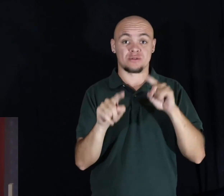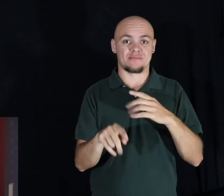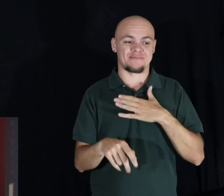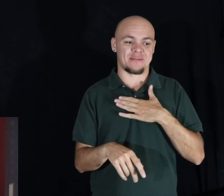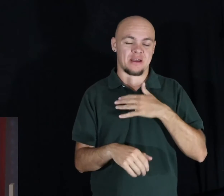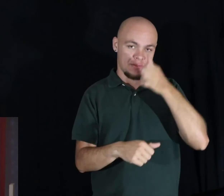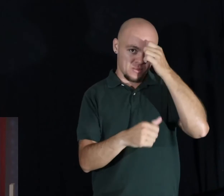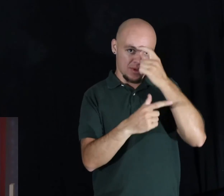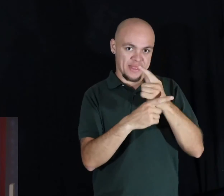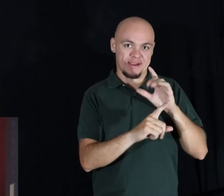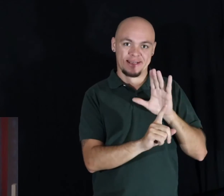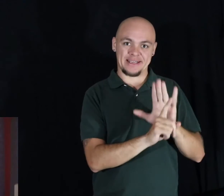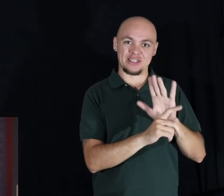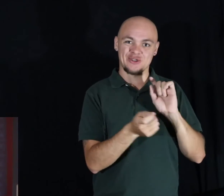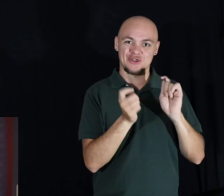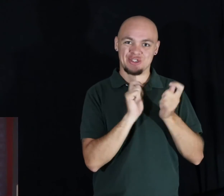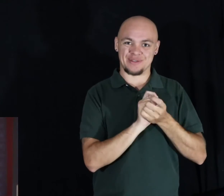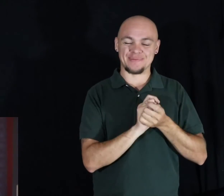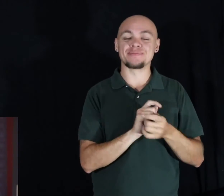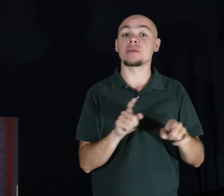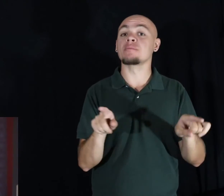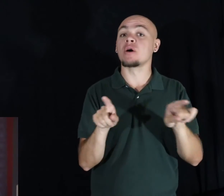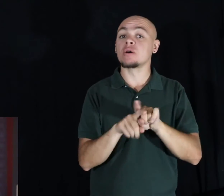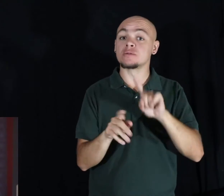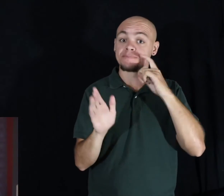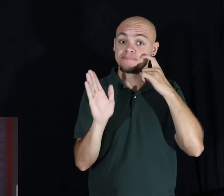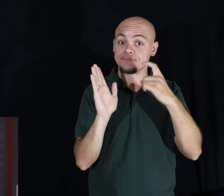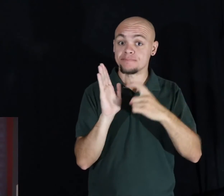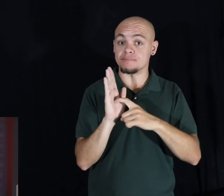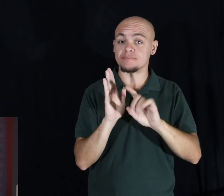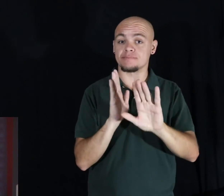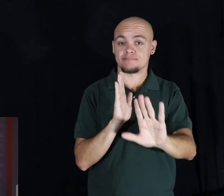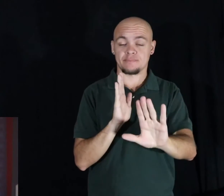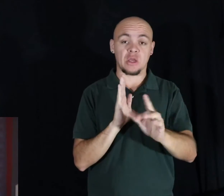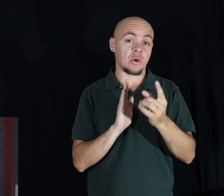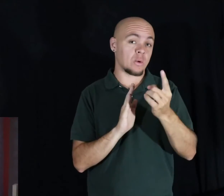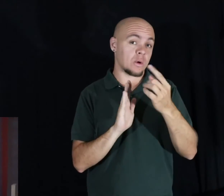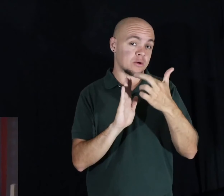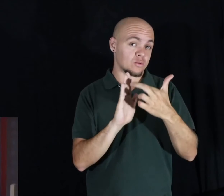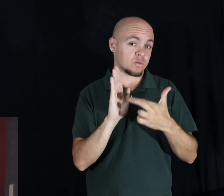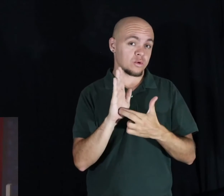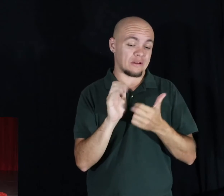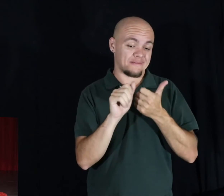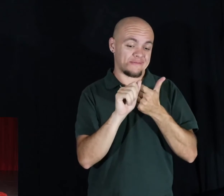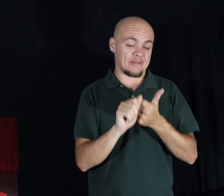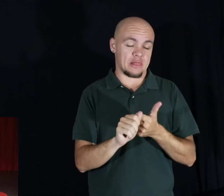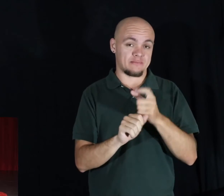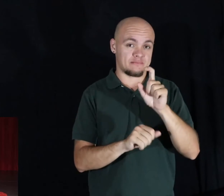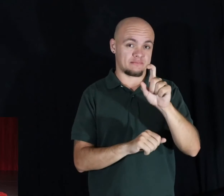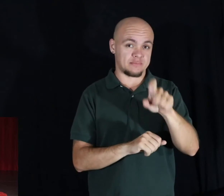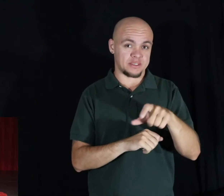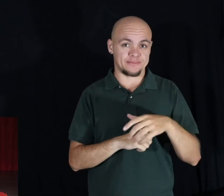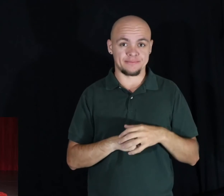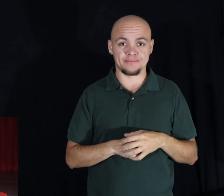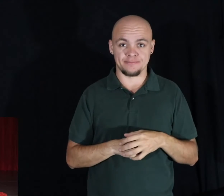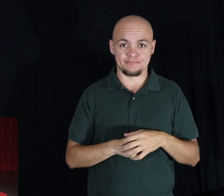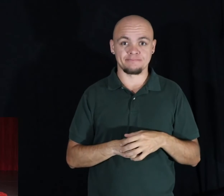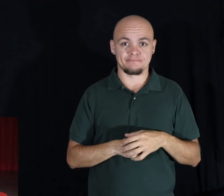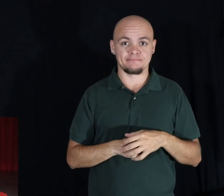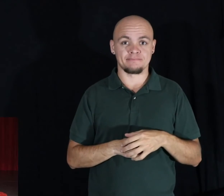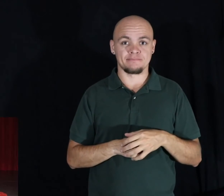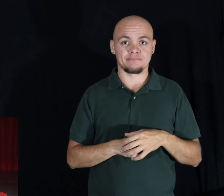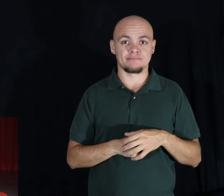little brother's lifestyle change. Let me also just point out that I had one main rule that I wanted to follow with the change.